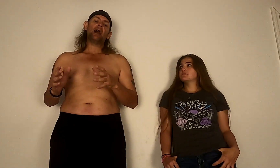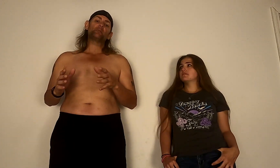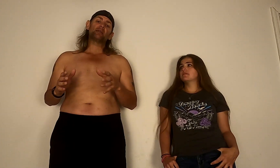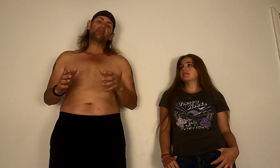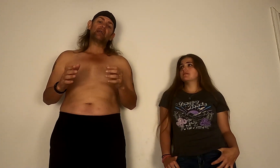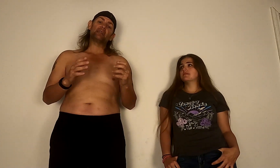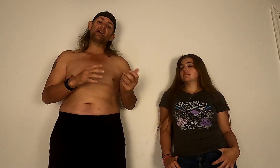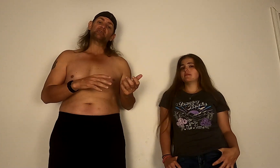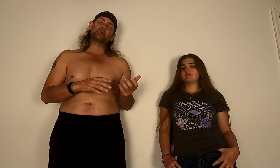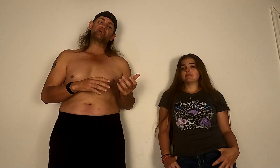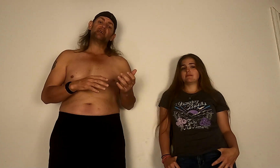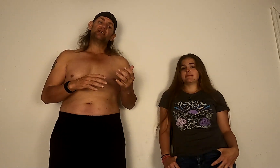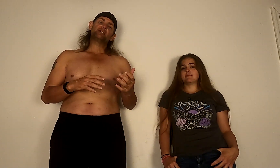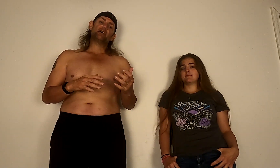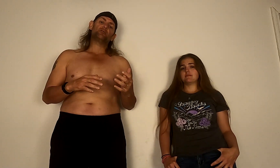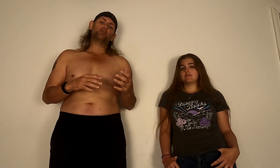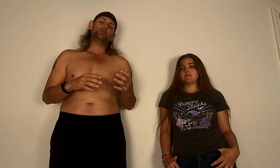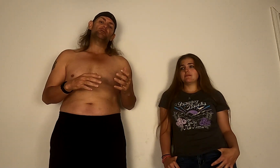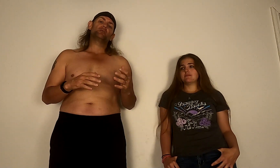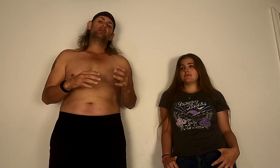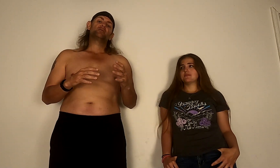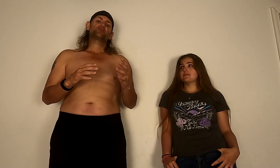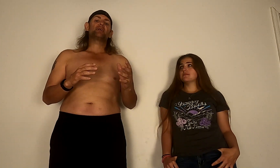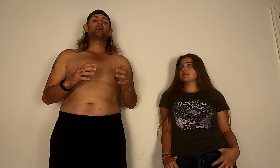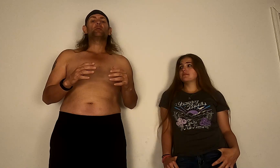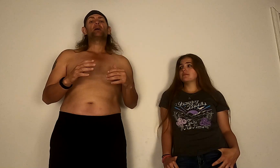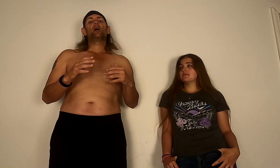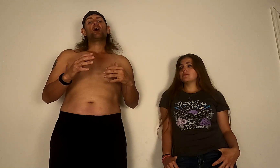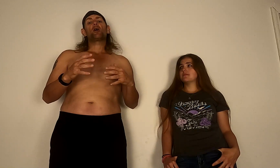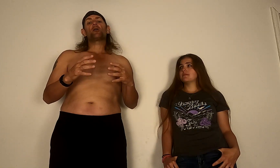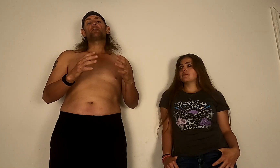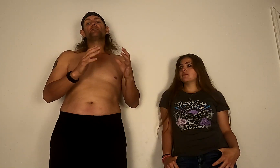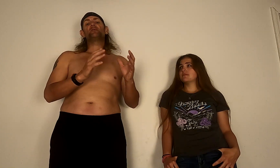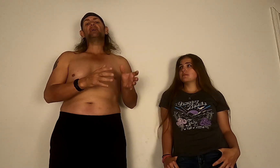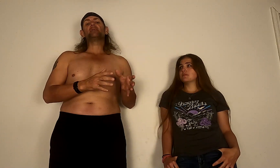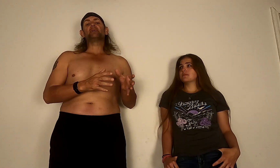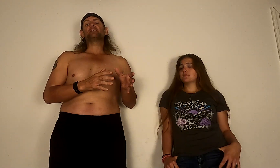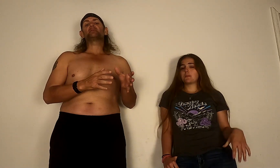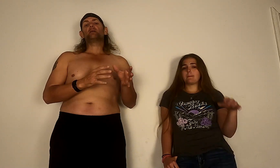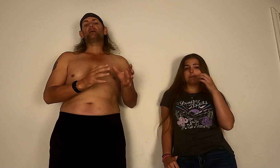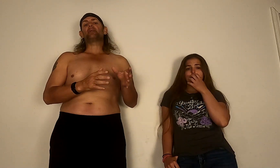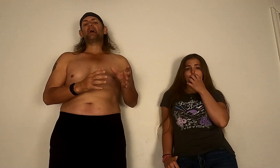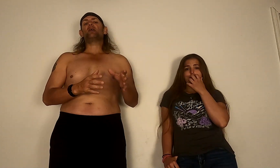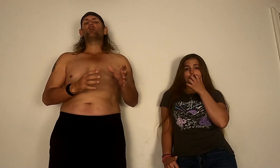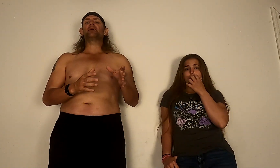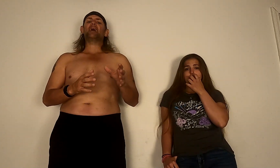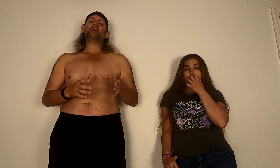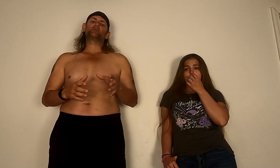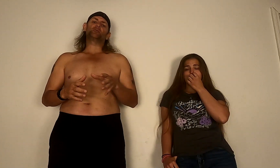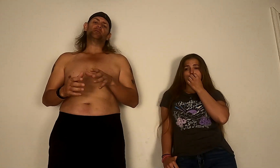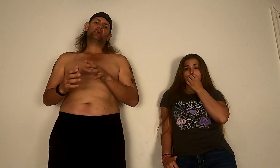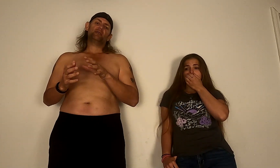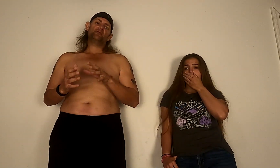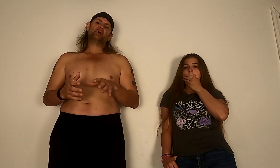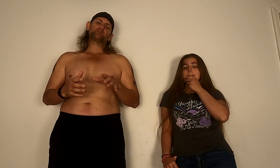I'm gonna let Lexis tell you straight up her feelings about how we handled this